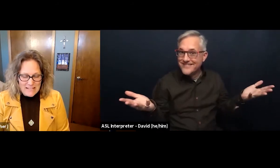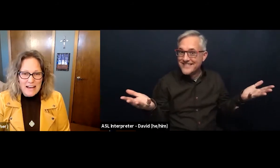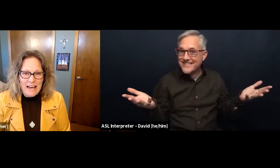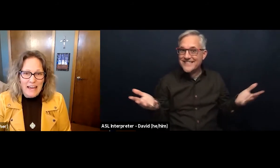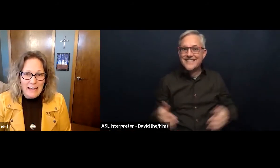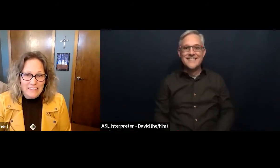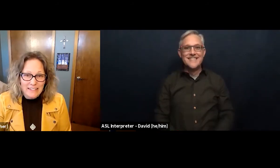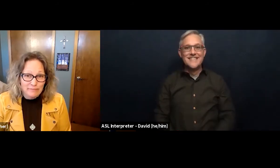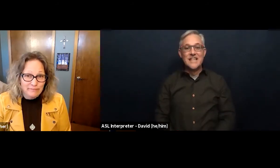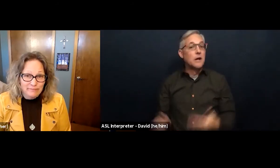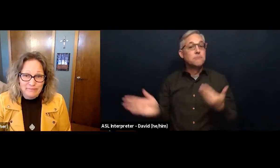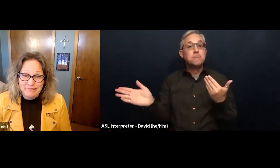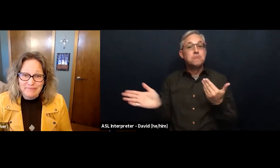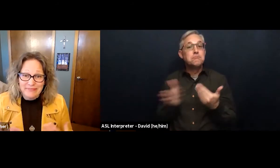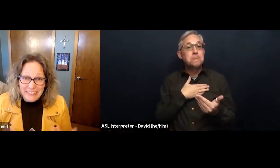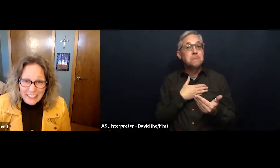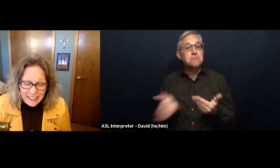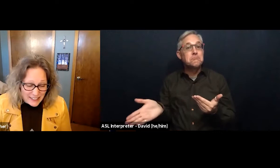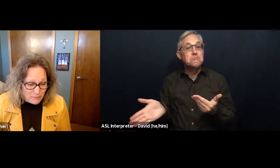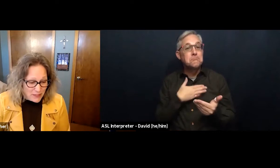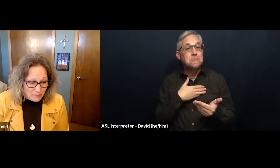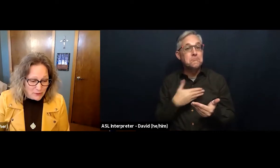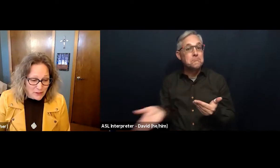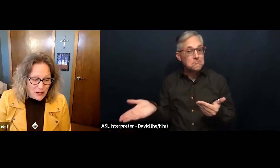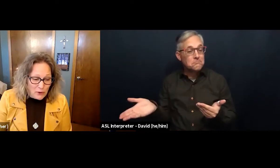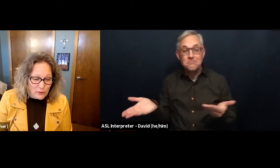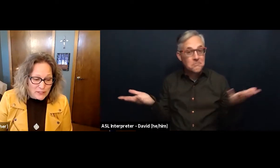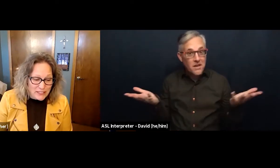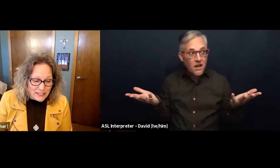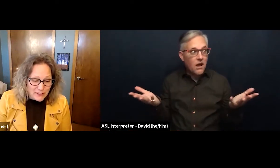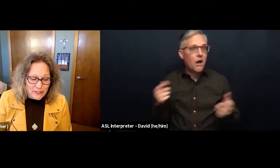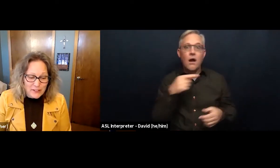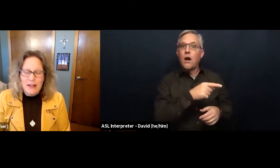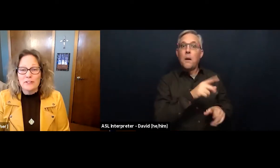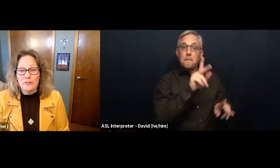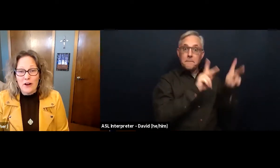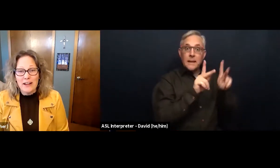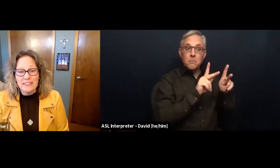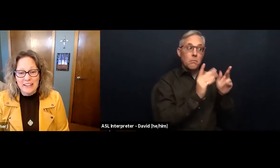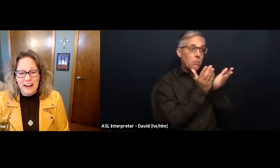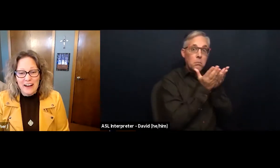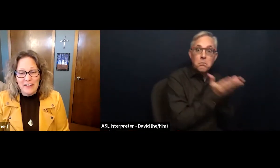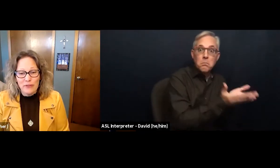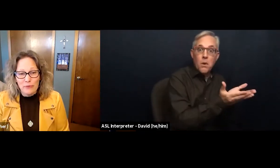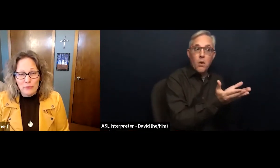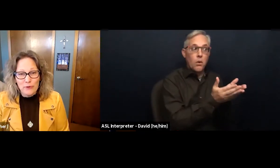And, and people were still drawn to God through